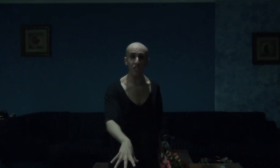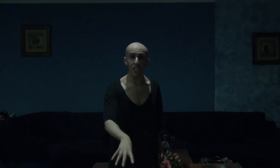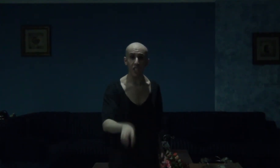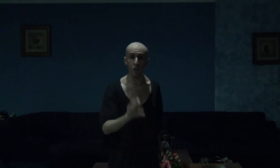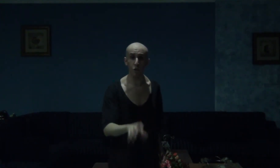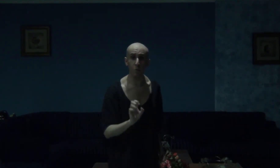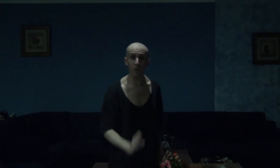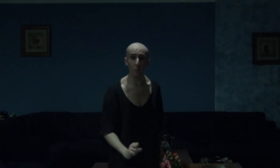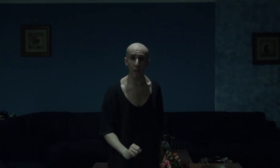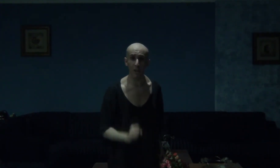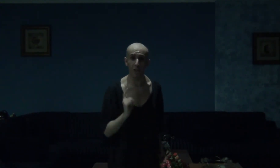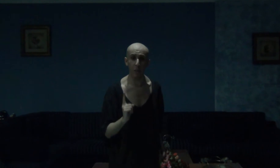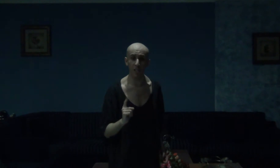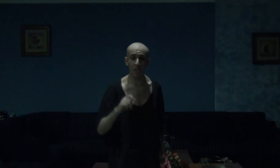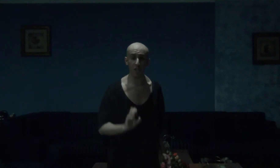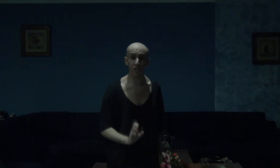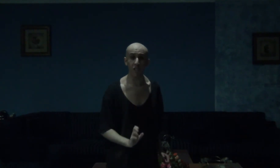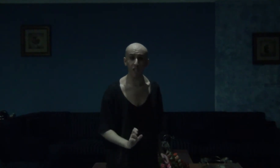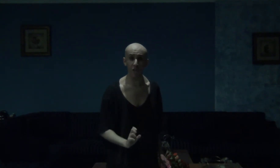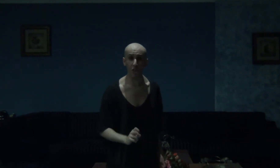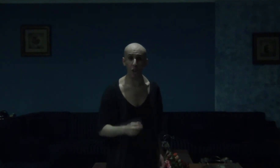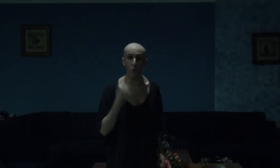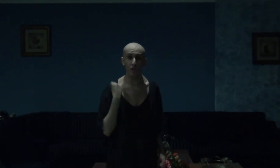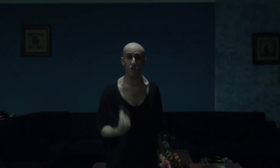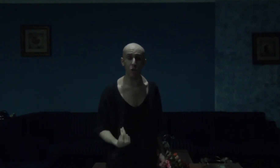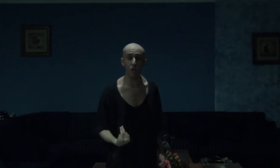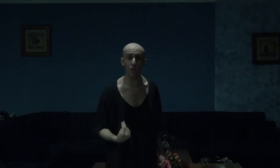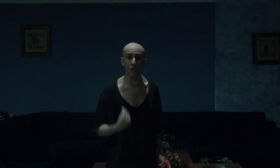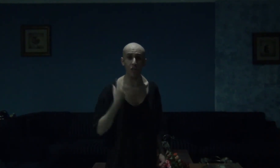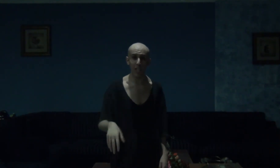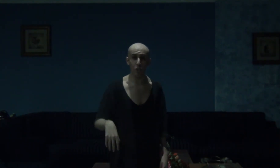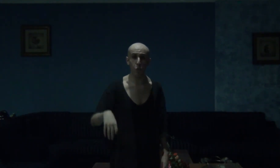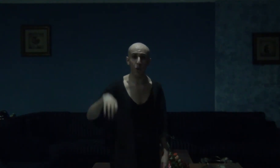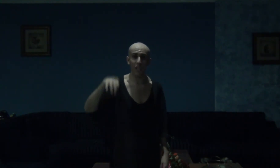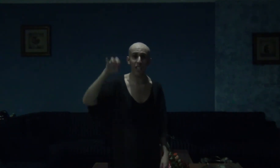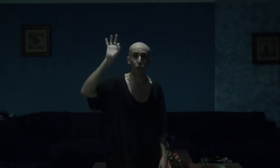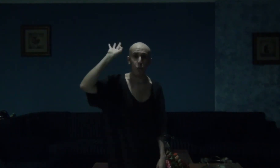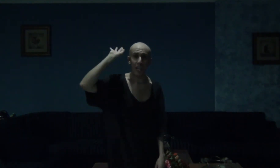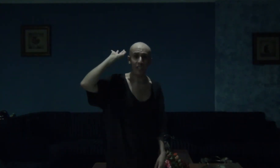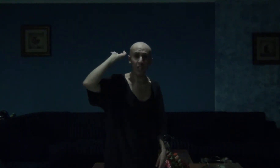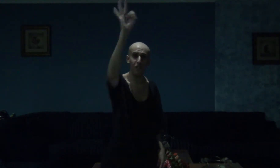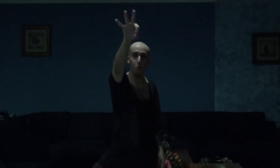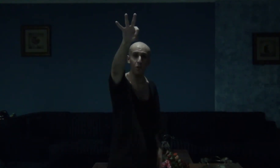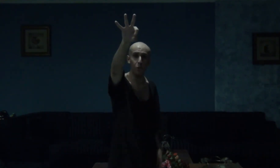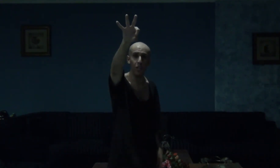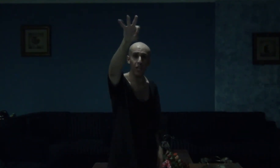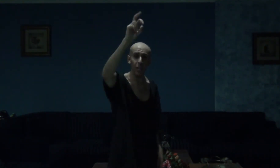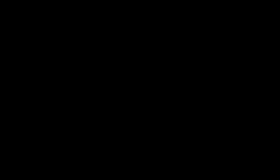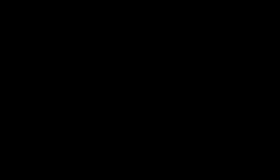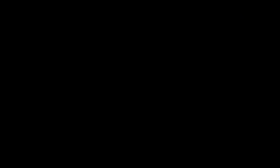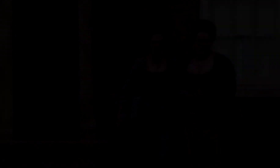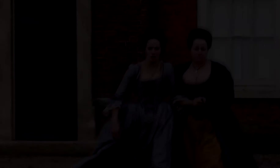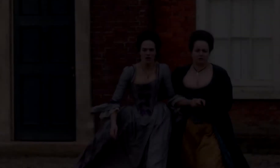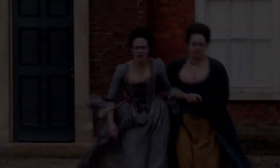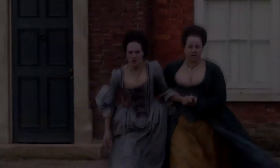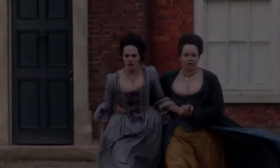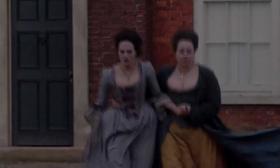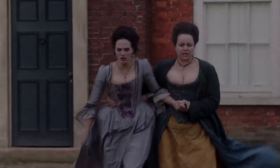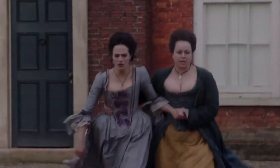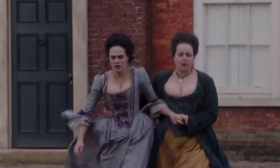the description box, but this TV show was so good, that's why it ranks at number three. I came here thinking I would kill her,